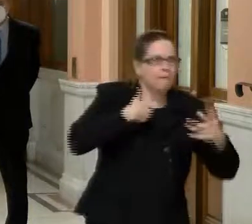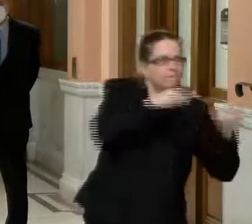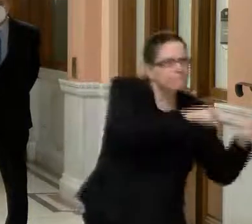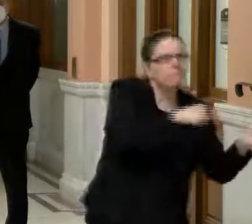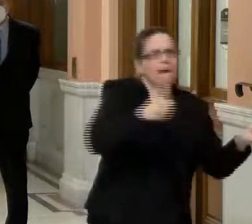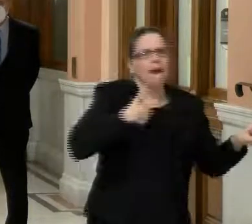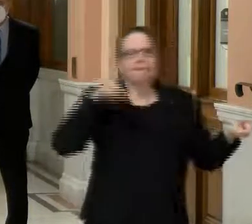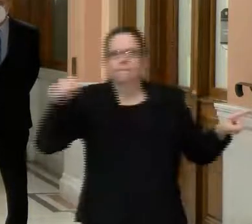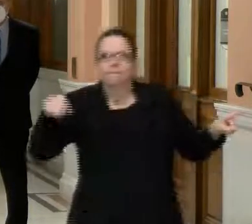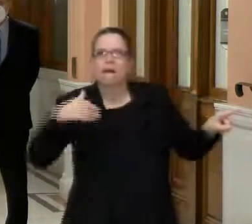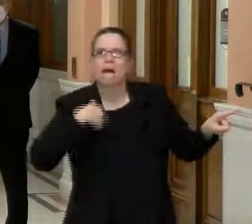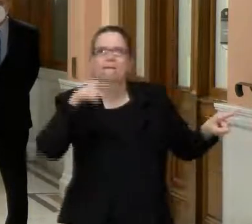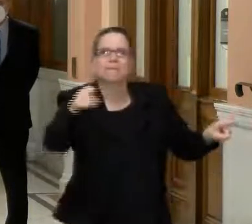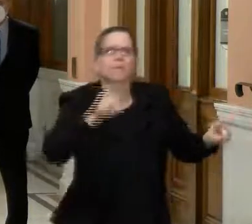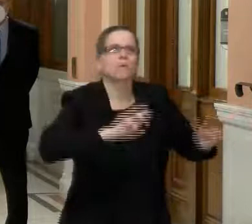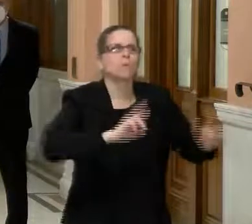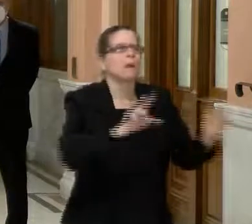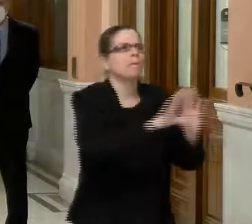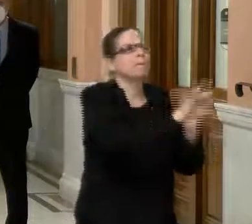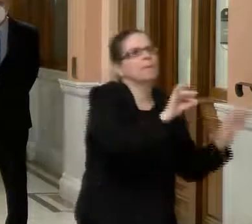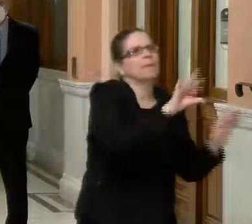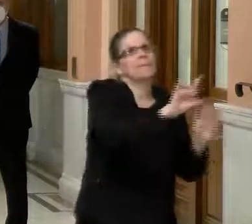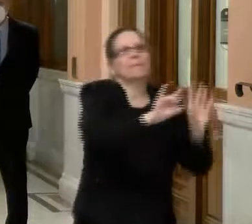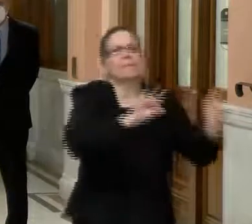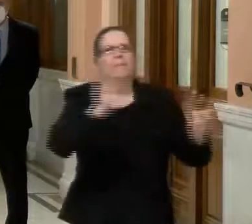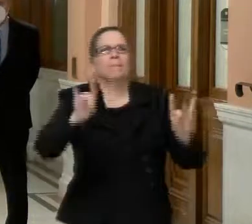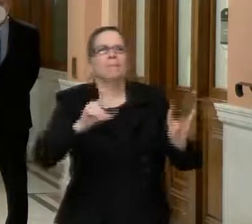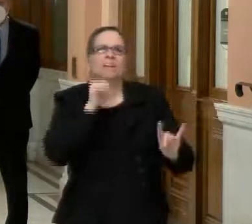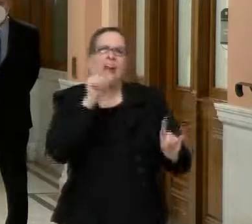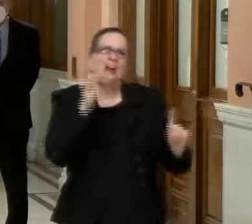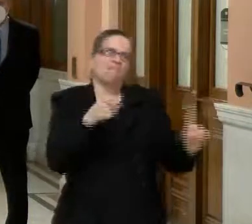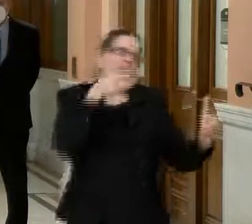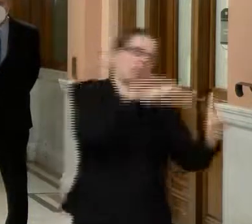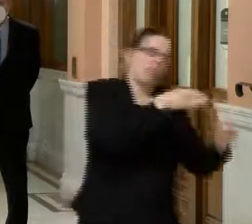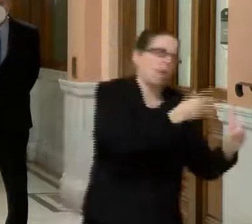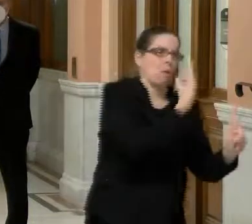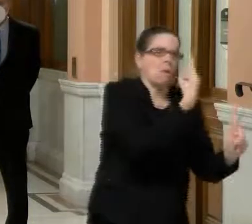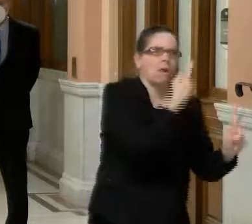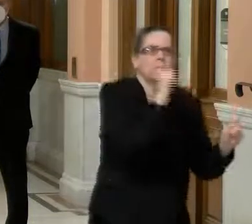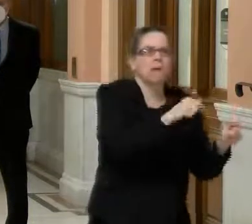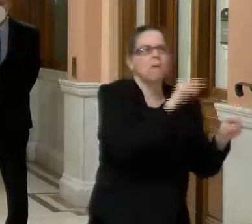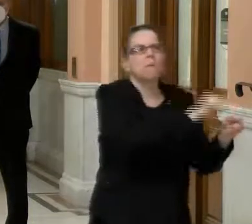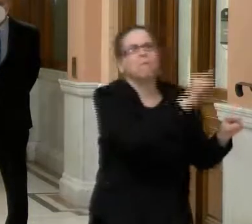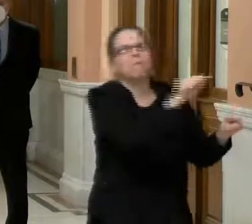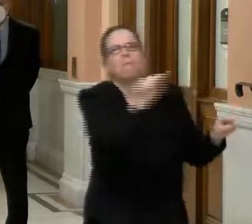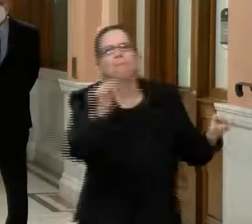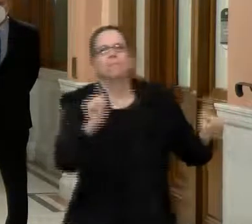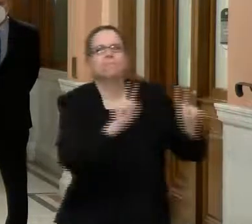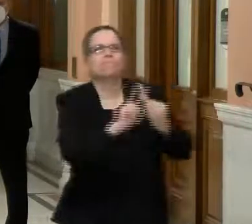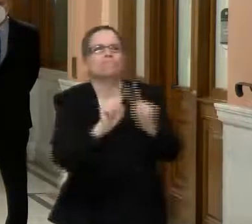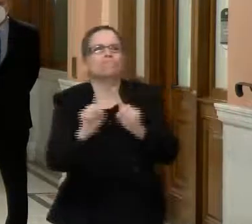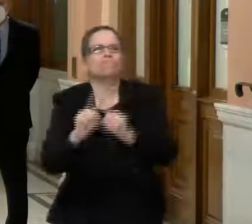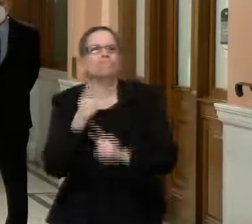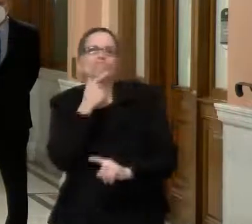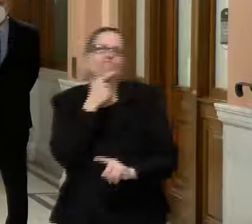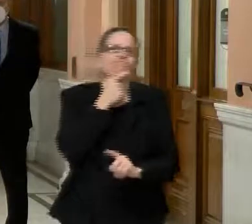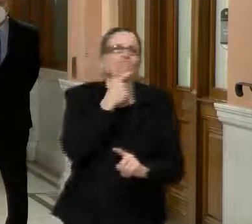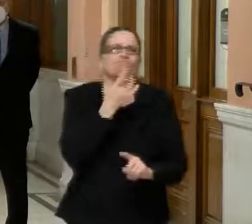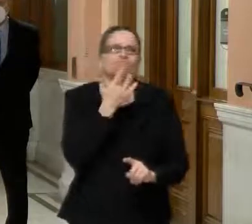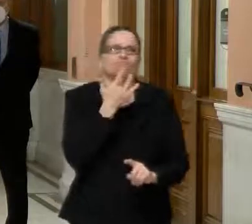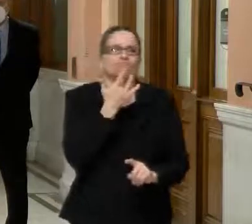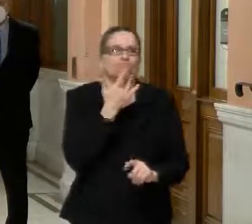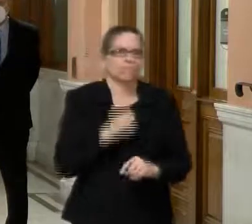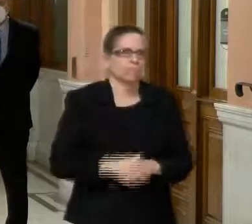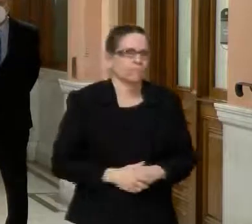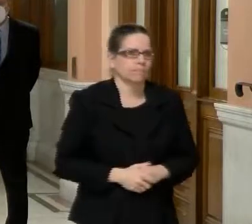that you'll have an easy, safe, and efficient way, uh, to access that. Uh, so know that we're spending a lot of time and that's a real priority.